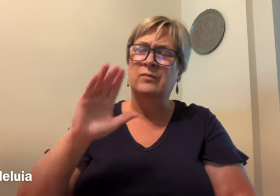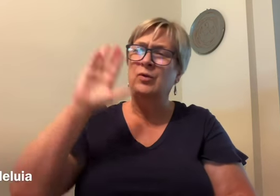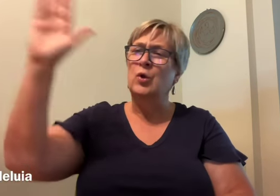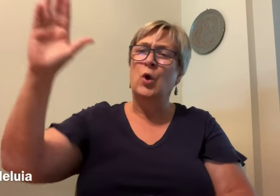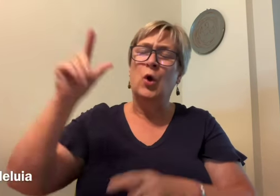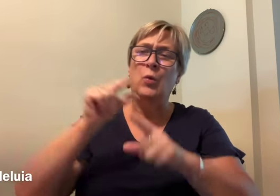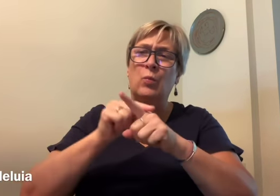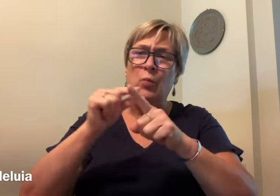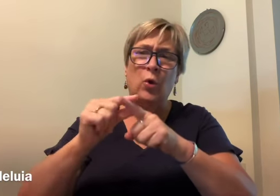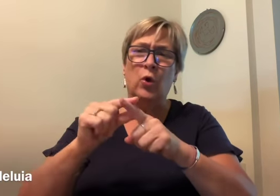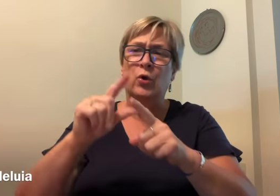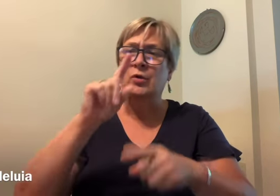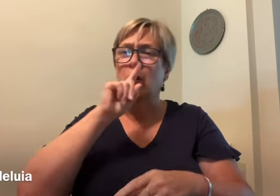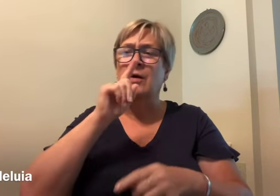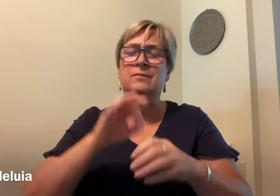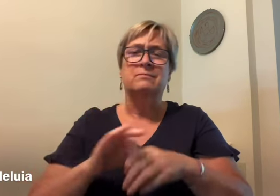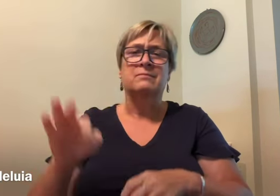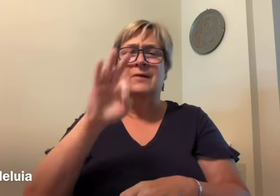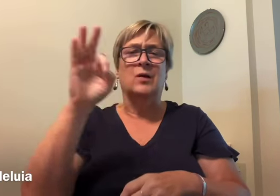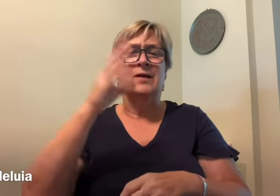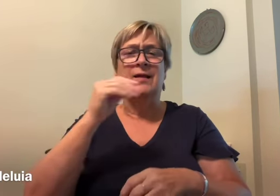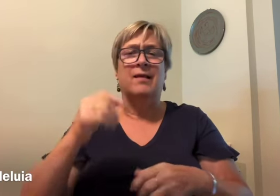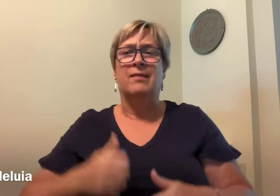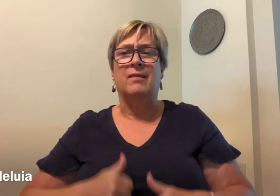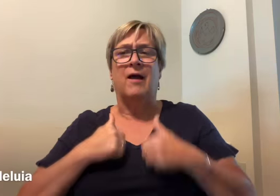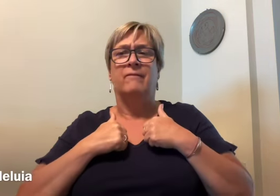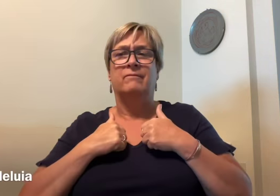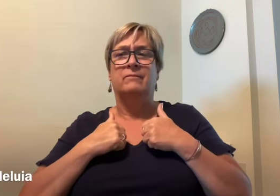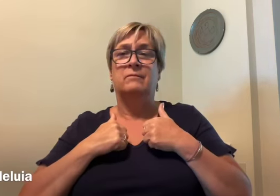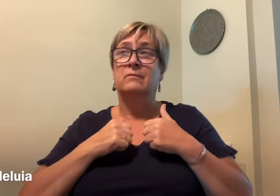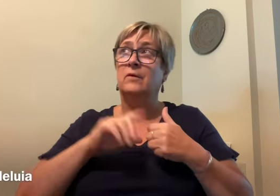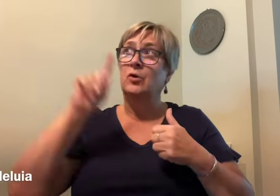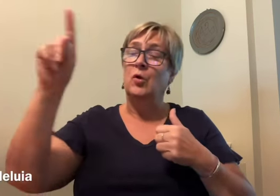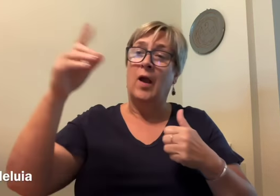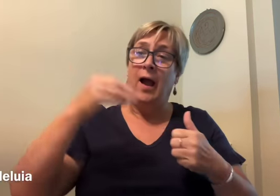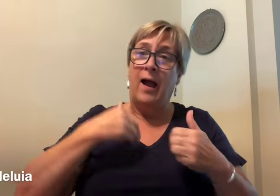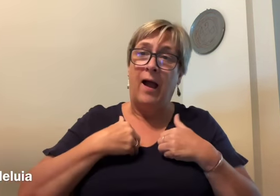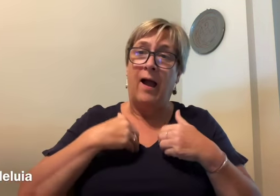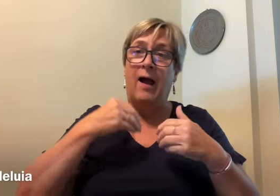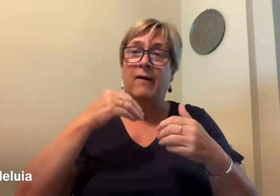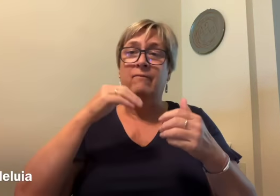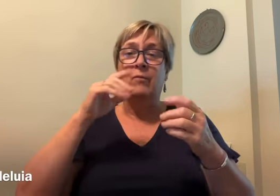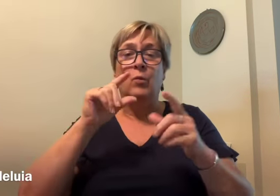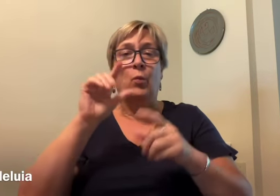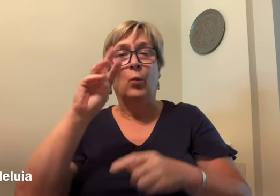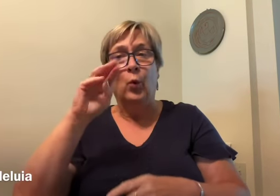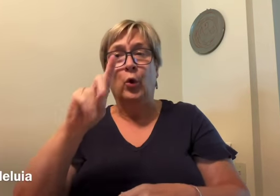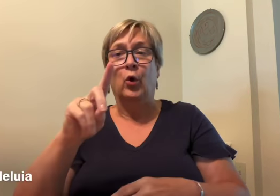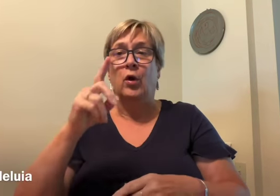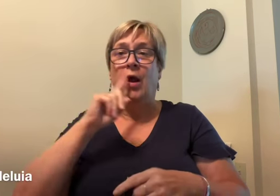Alleluia. words, O Lord, are spirit and life. You have the words of everlasting life.